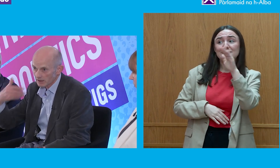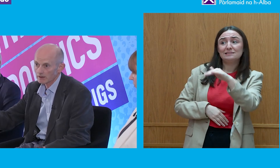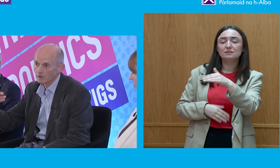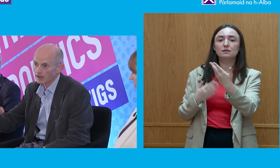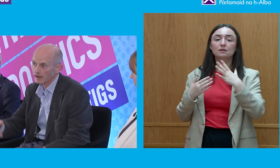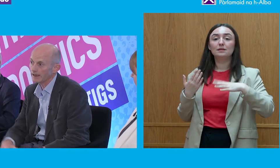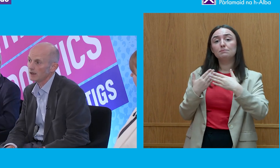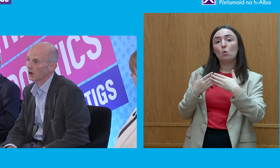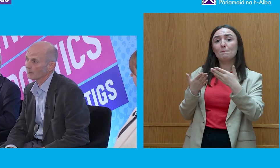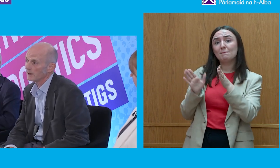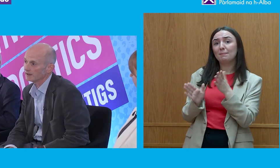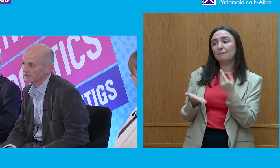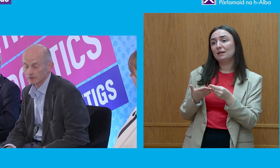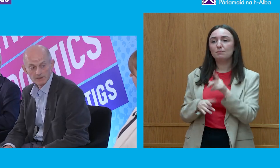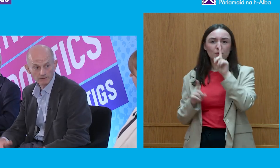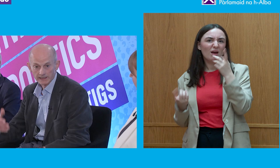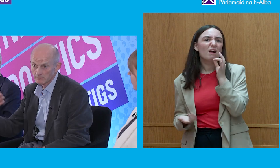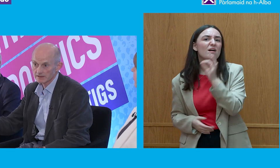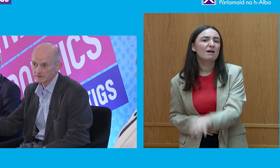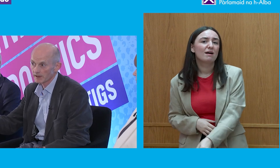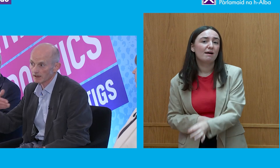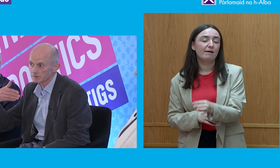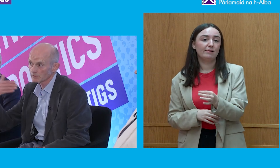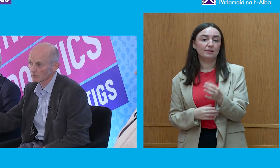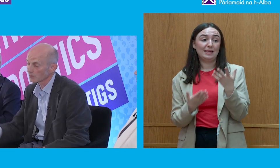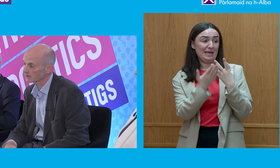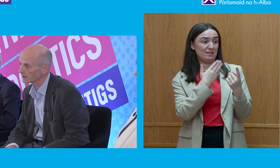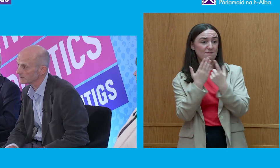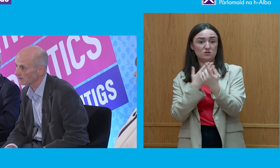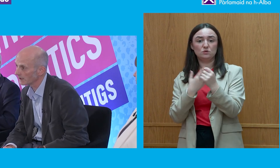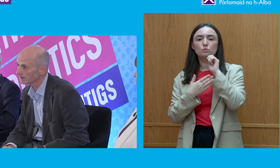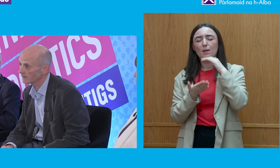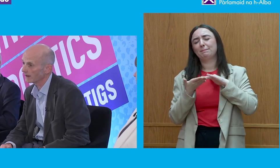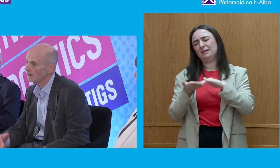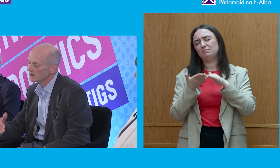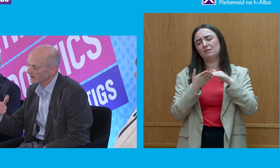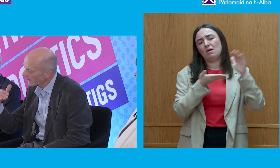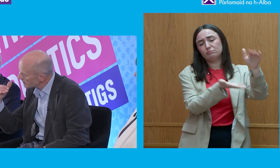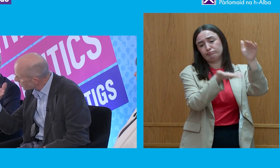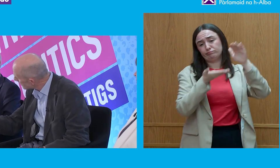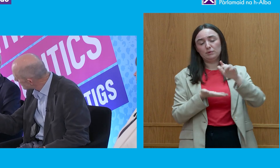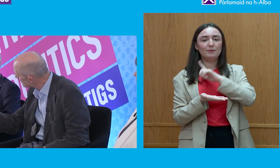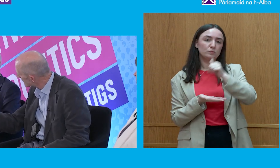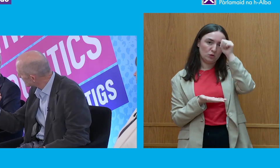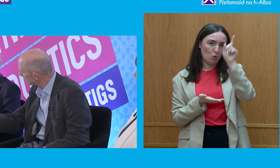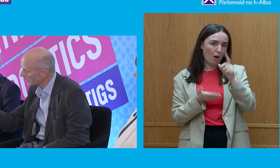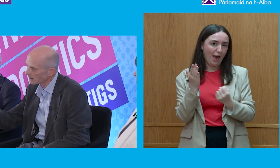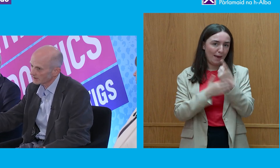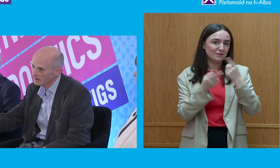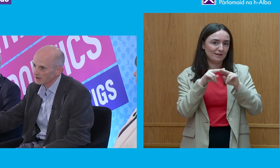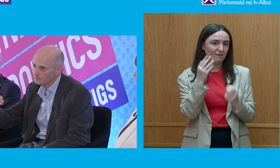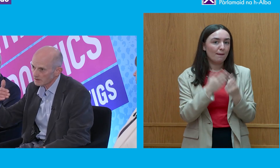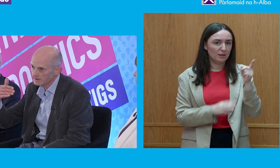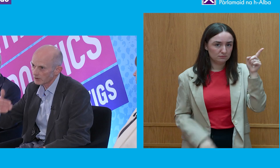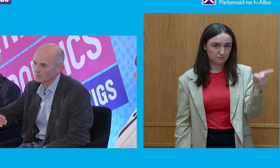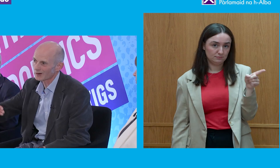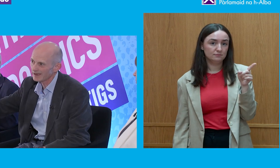but you can't rely on individuals giving many millions of pounds with all that comes in the wake of that. So again, the politicians, I think, are behind